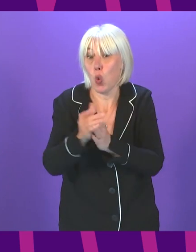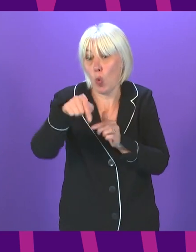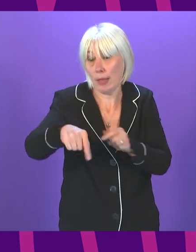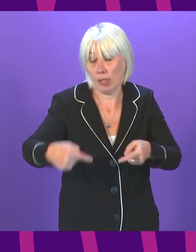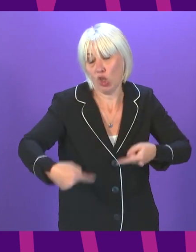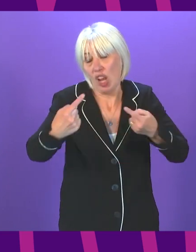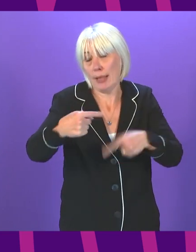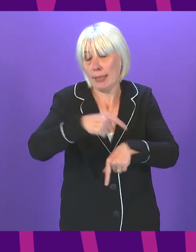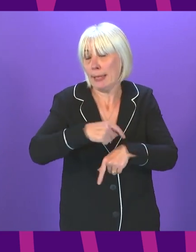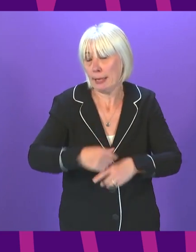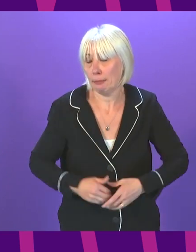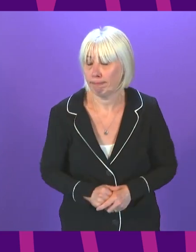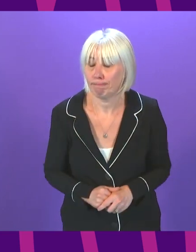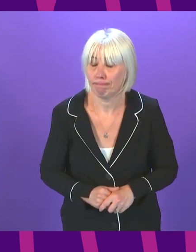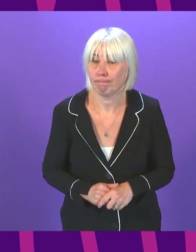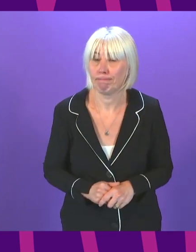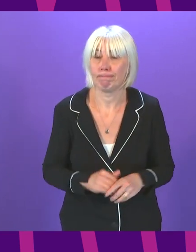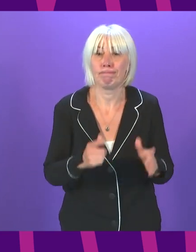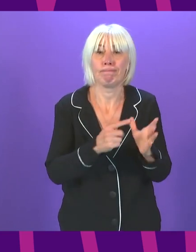phase. Annie Wells.